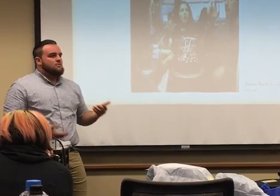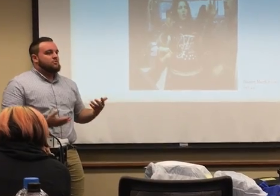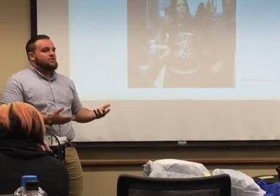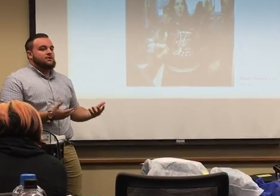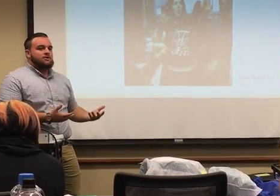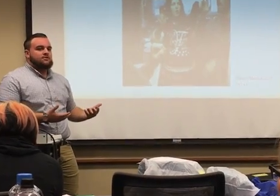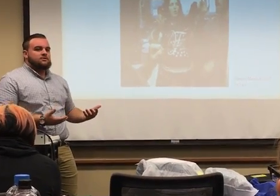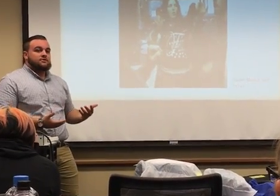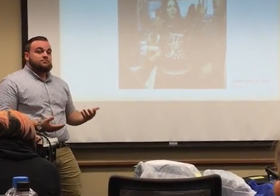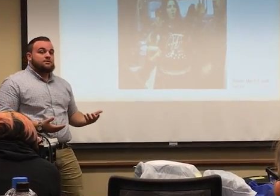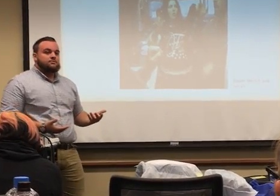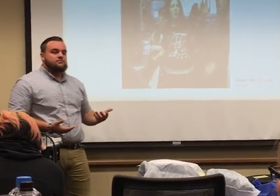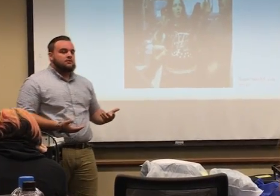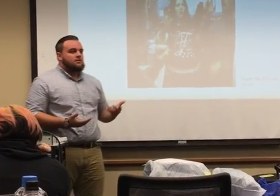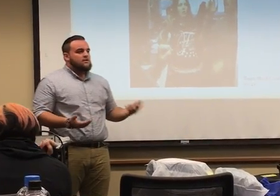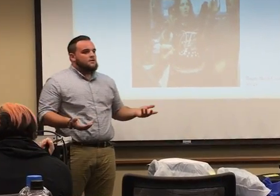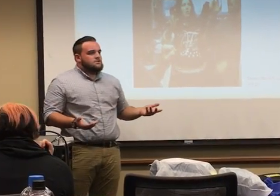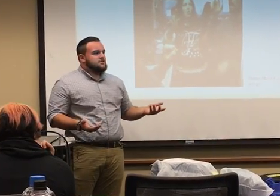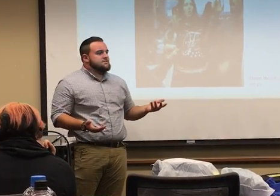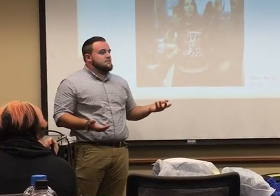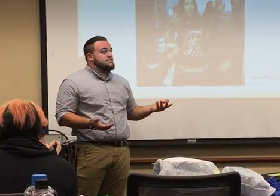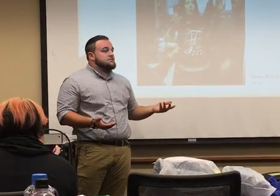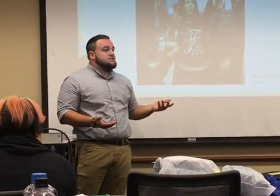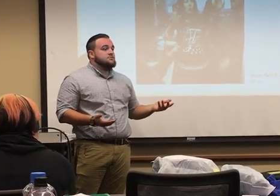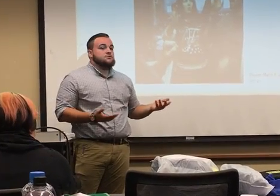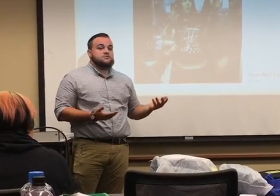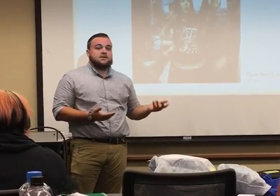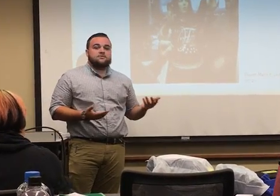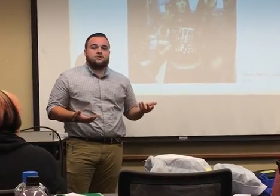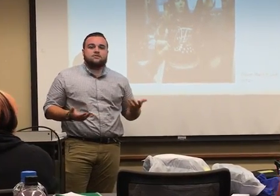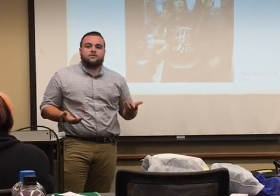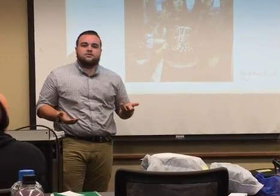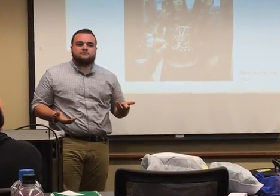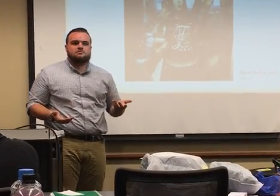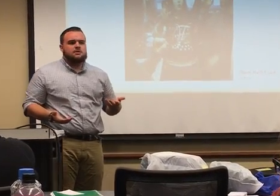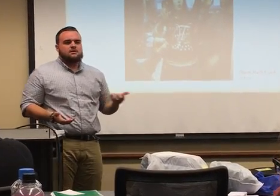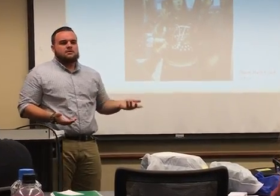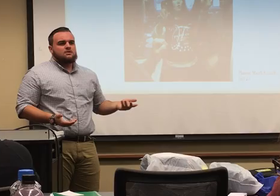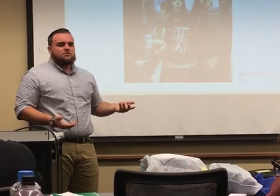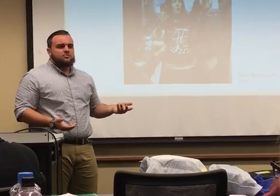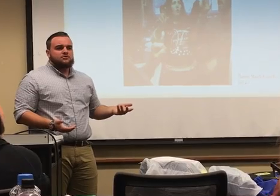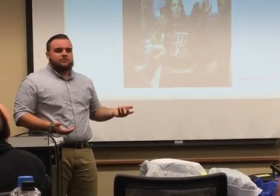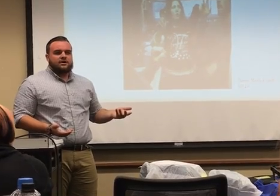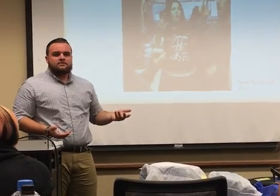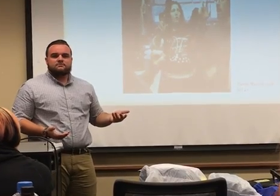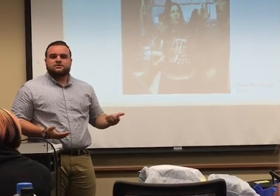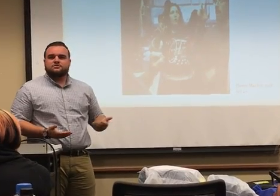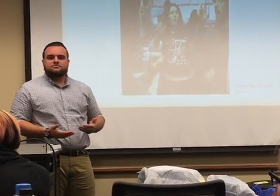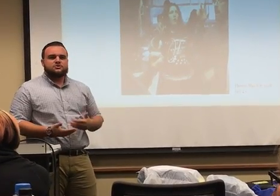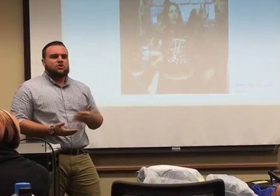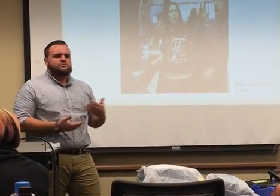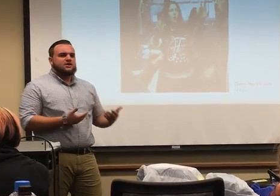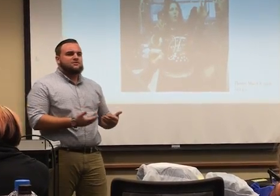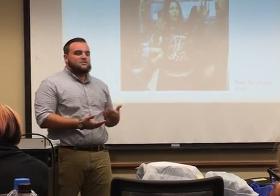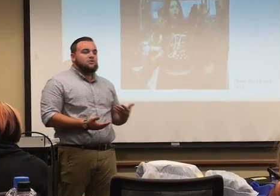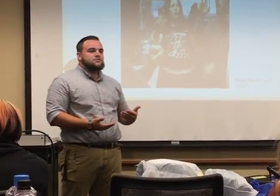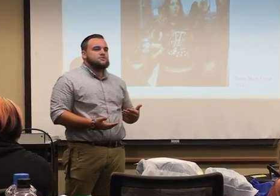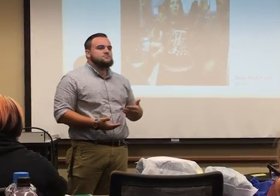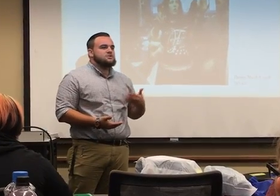when they're not around other deaf people. So, next time that you see someone who's deaf or hard of hearing, don't be afraid, you know, go talk, go to them,